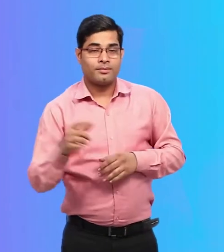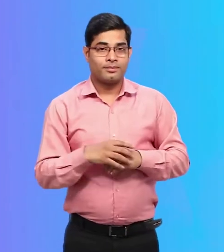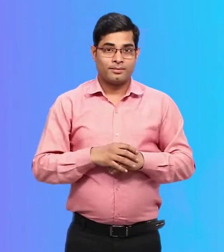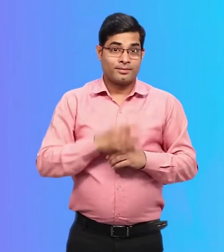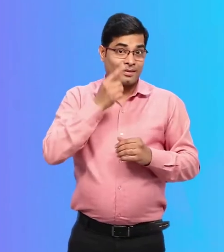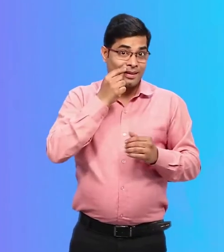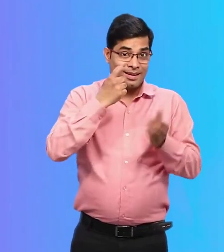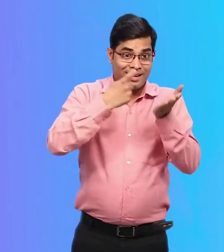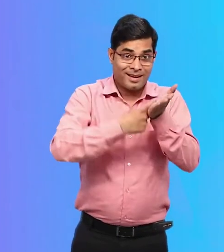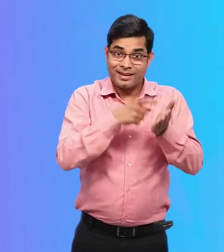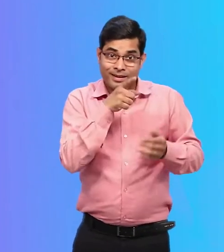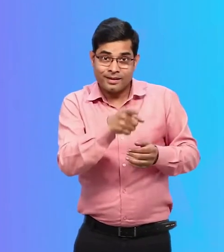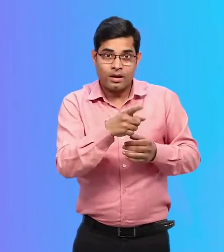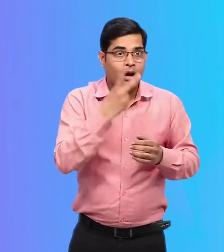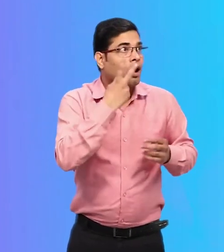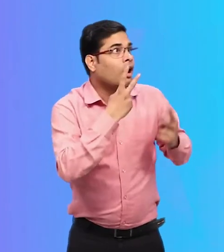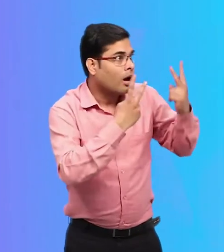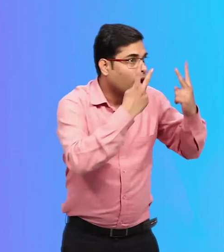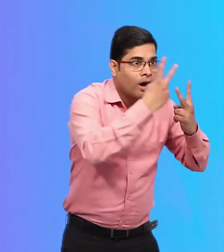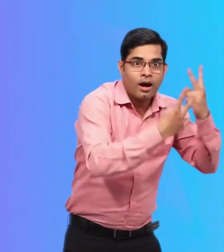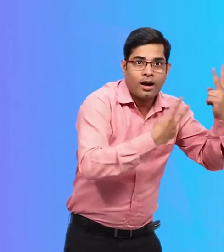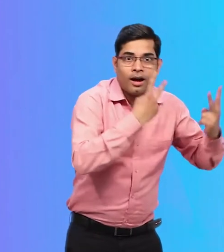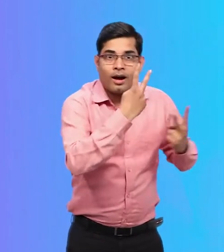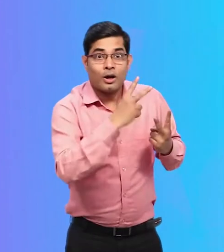to tell them about what he saw in the toilet.